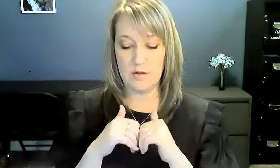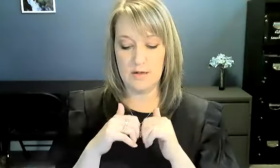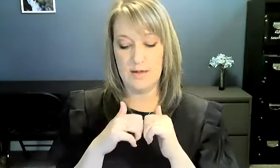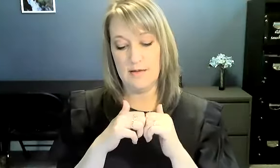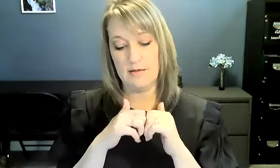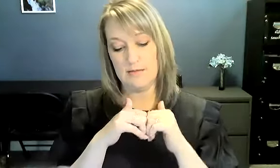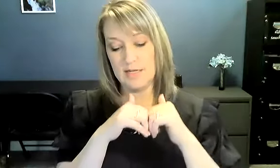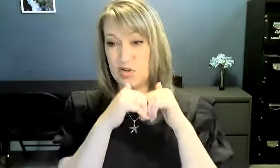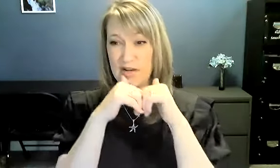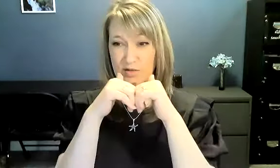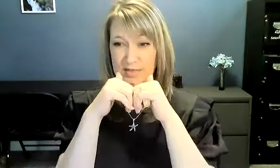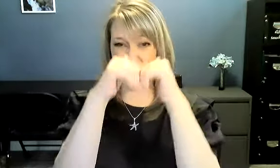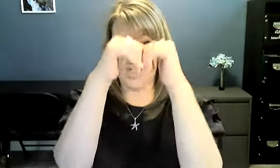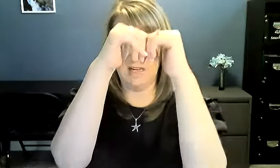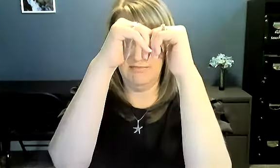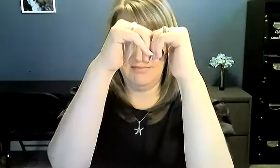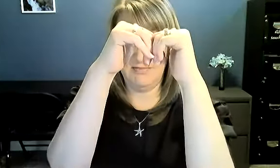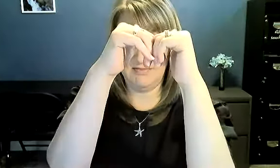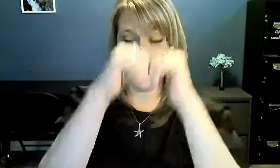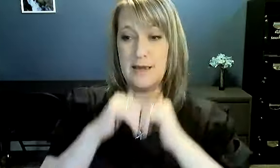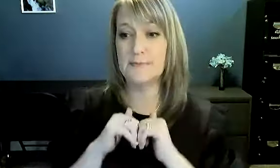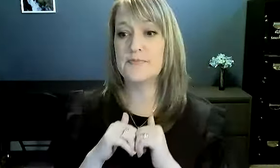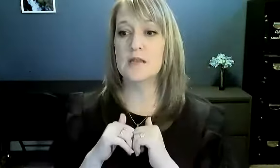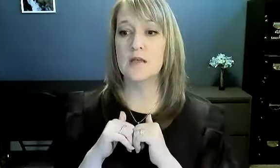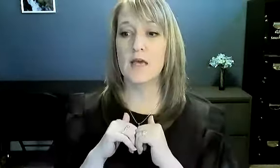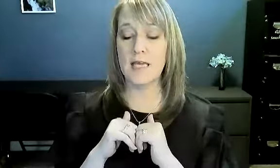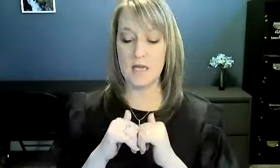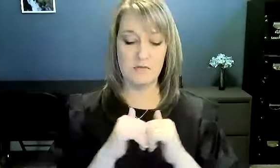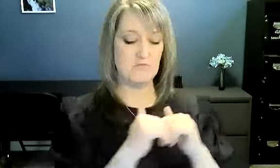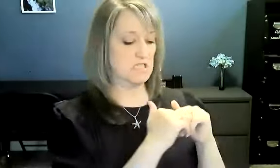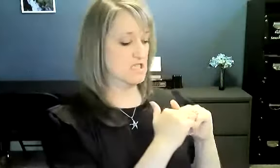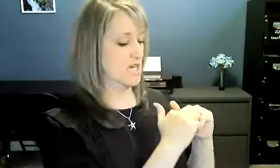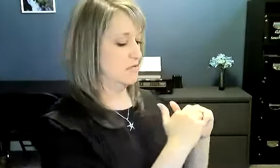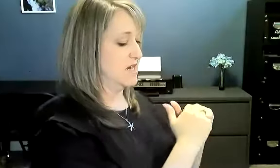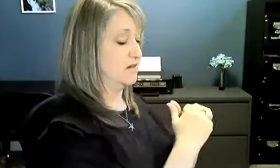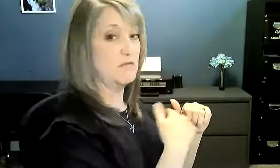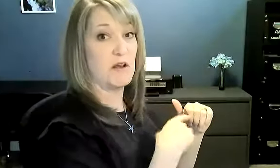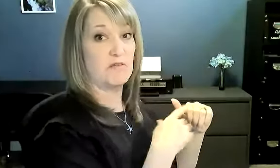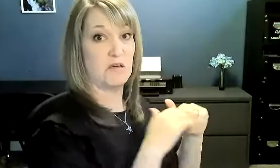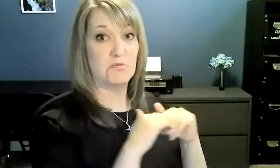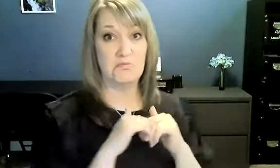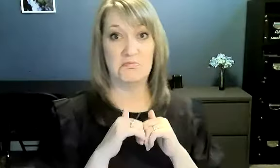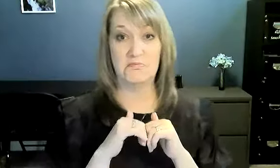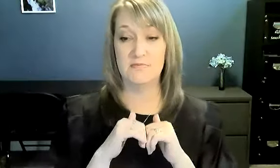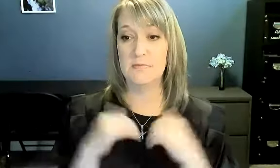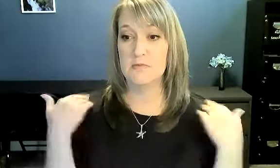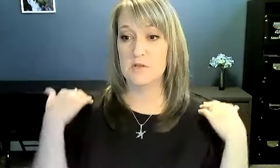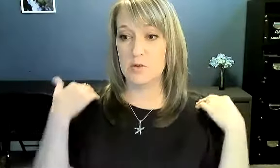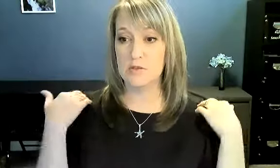kind of your knuckles touching, okay? Again, it's just kind of right here in front of you. Shoulders